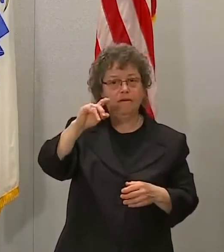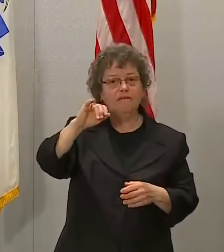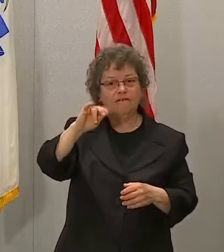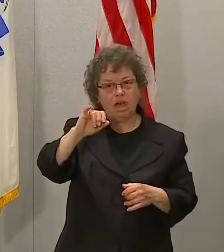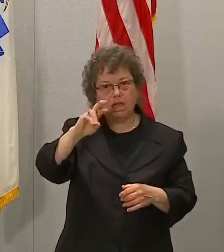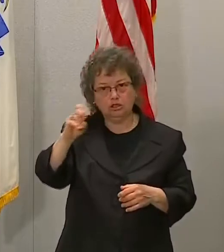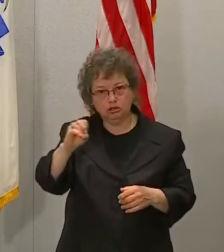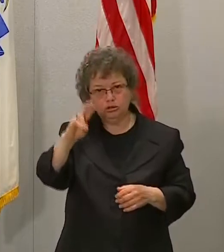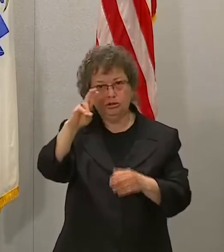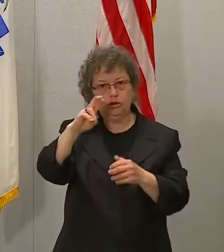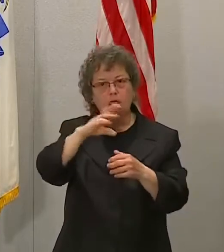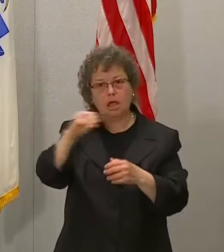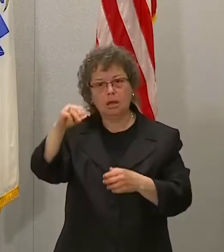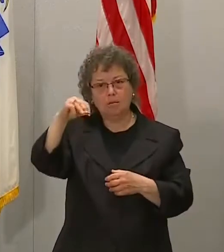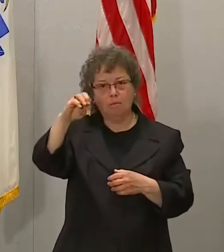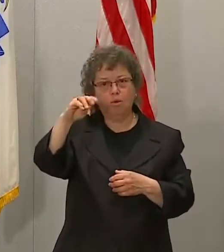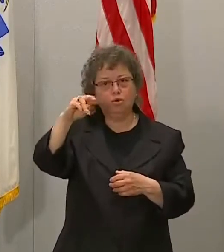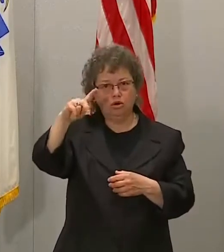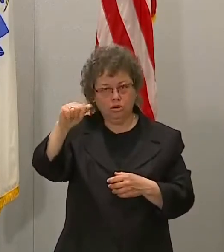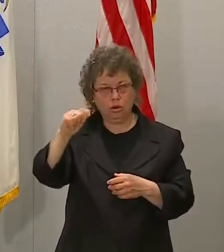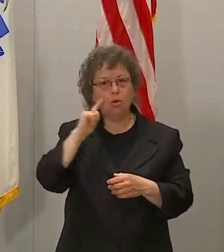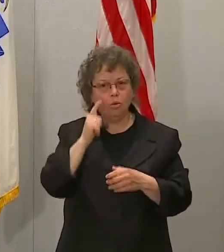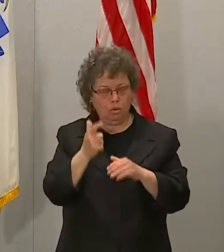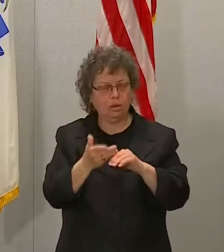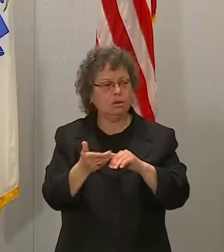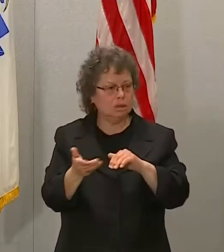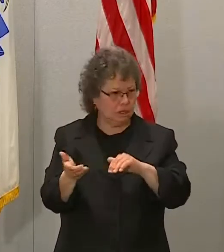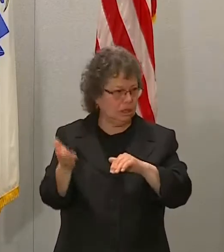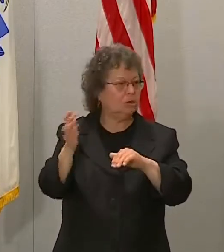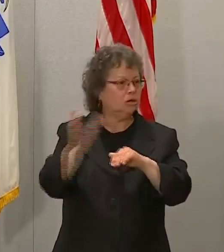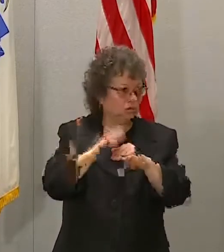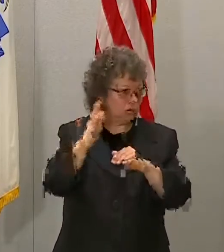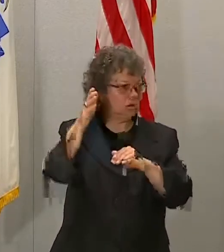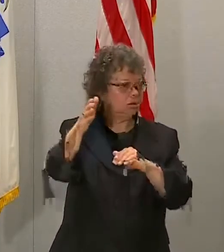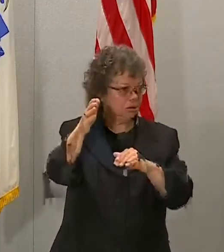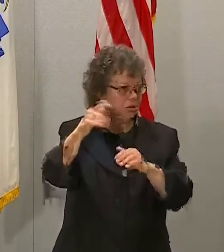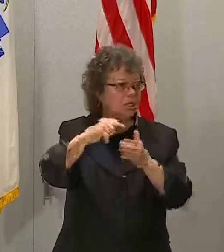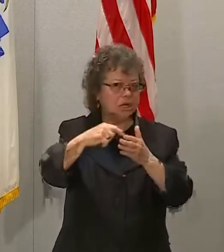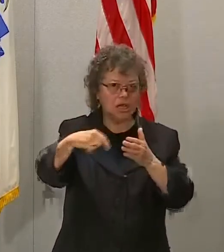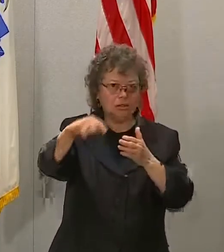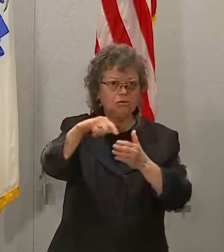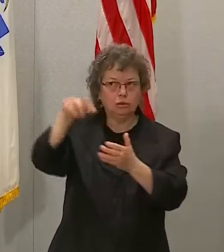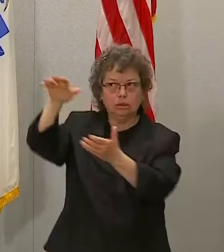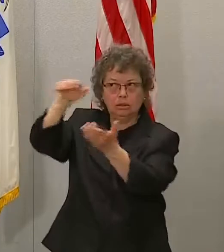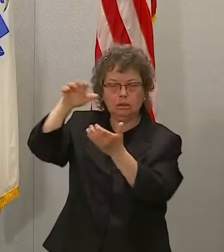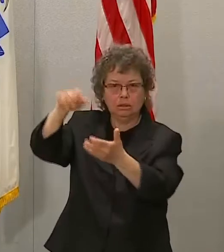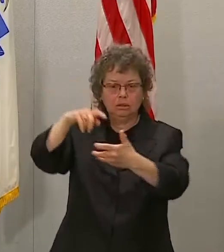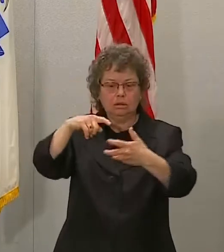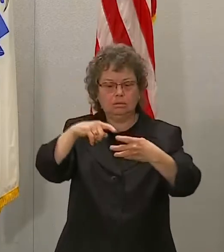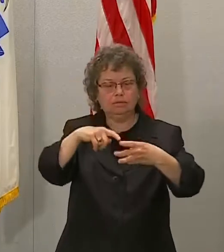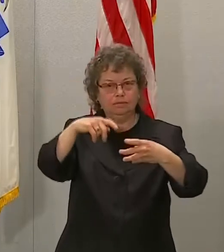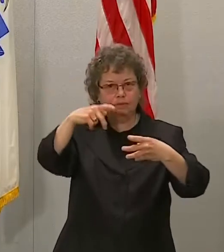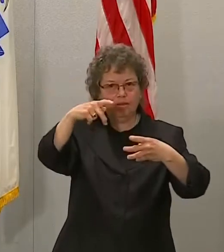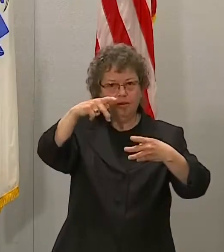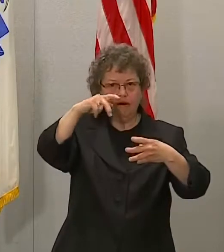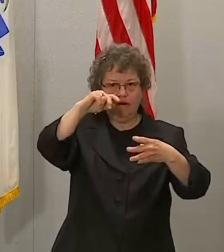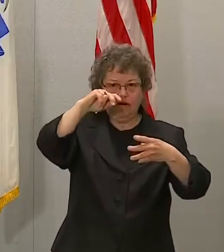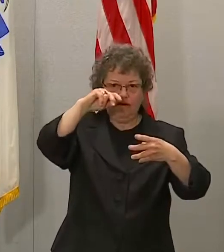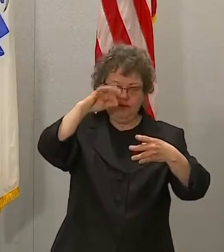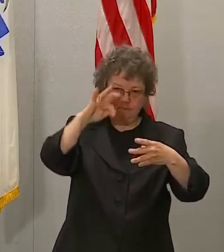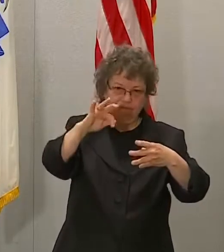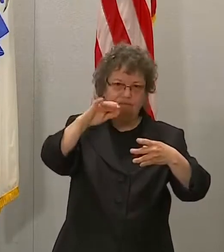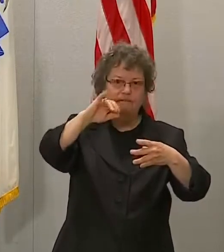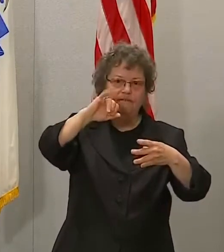modest, but it's on a much bigger base than it used to be on next week of both of them. We think the